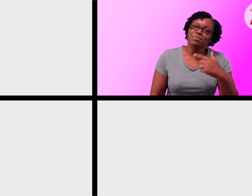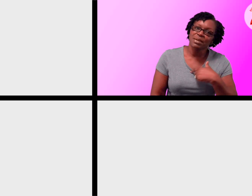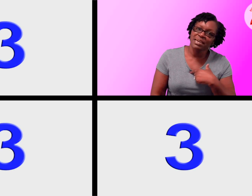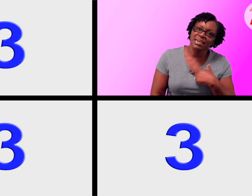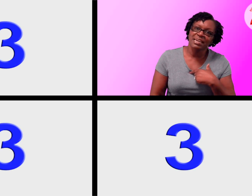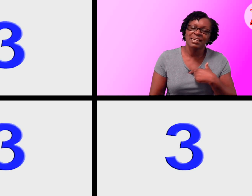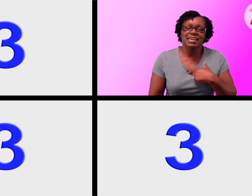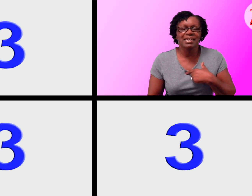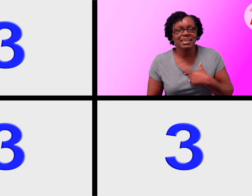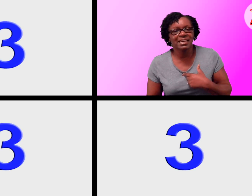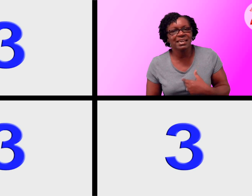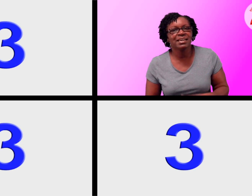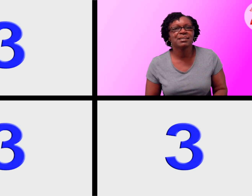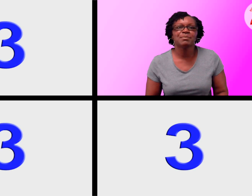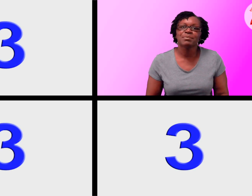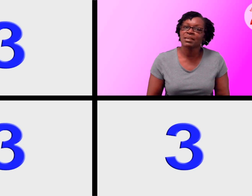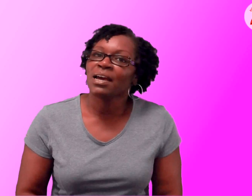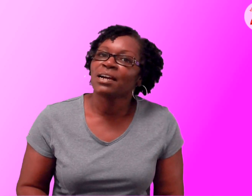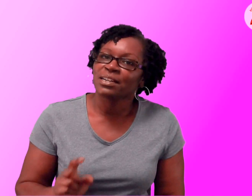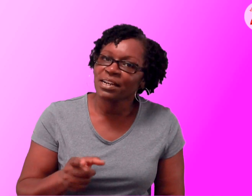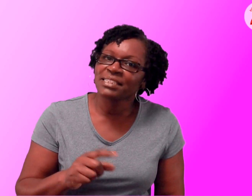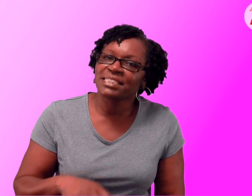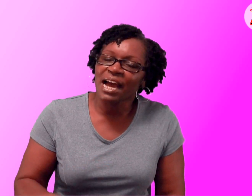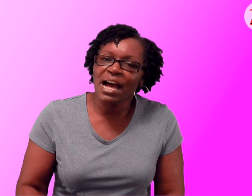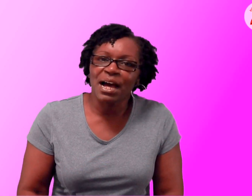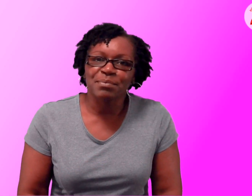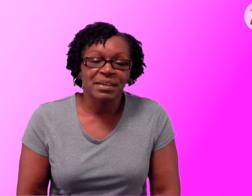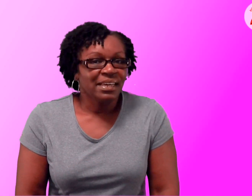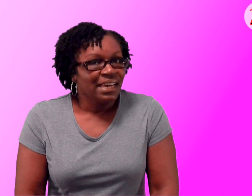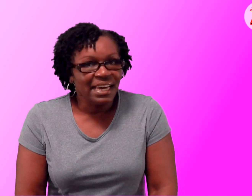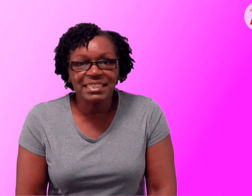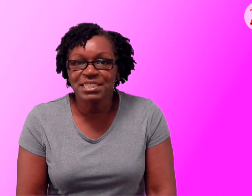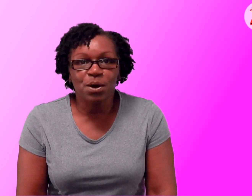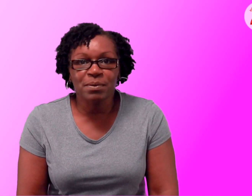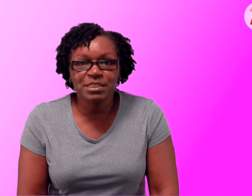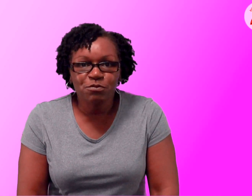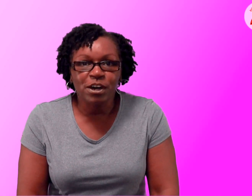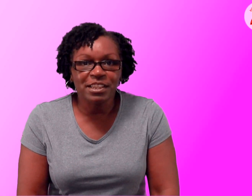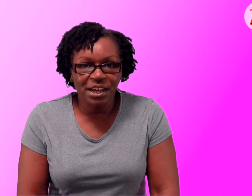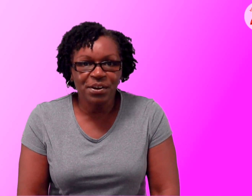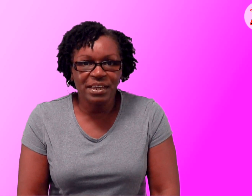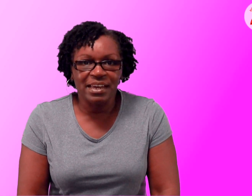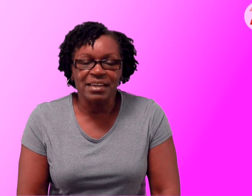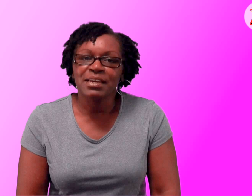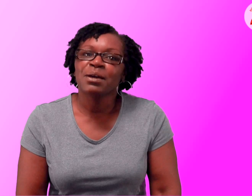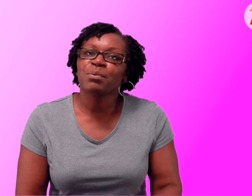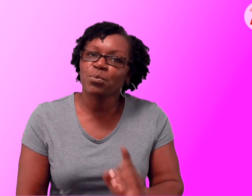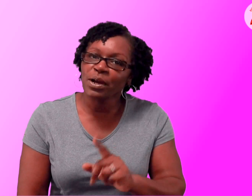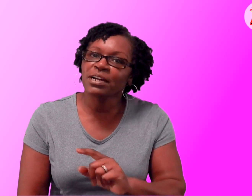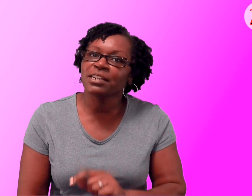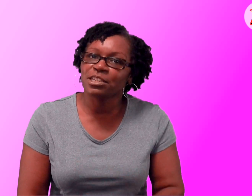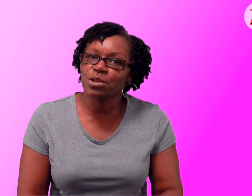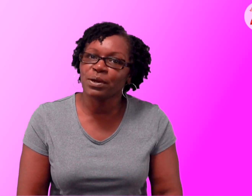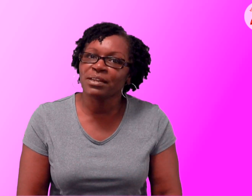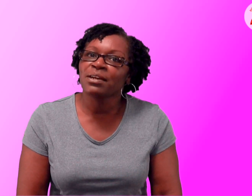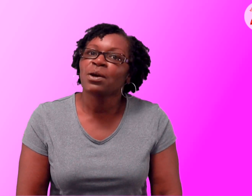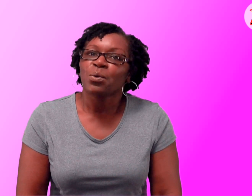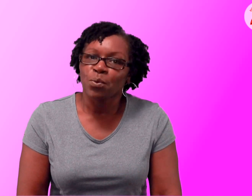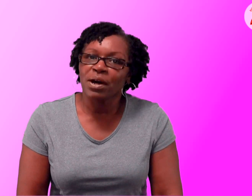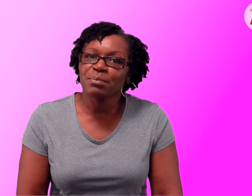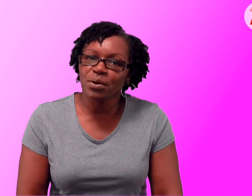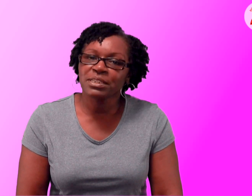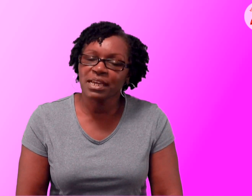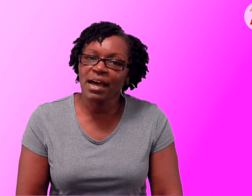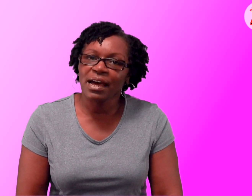with me. Good job, it's so much fun learning. We're going to do it